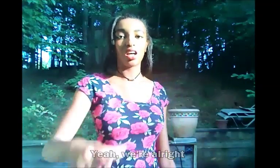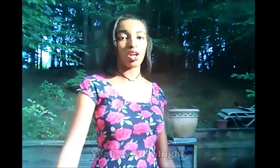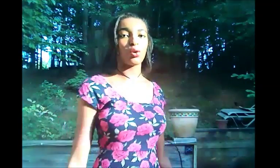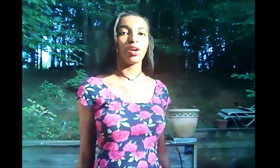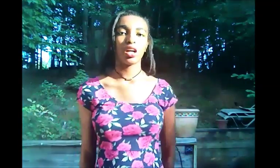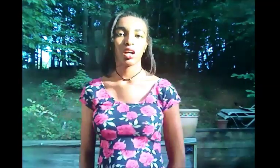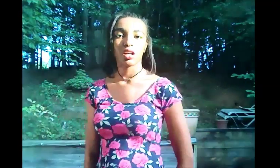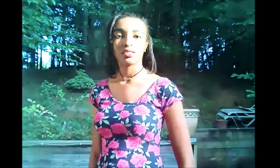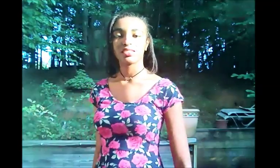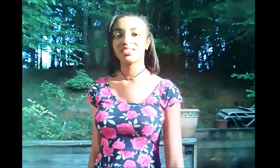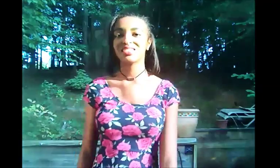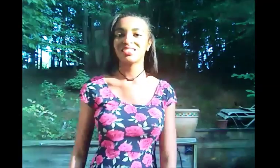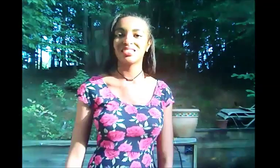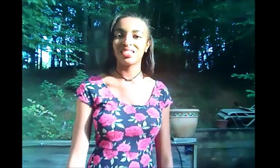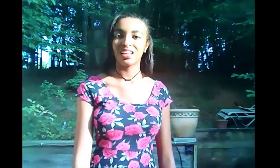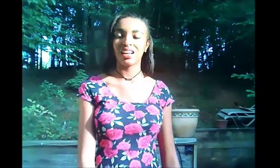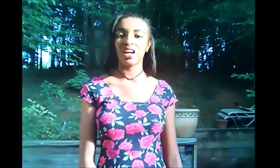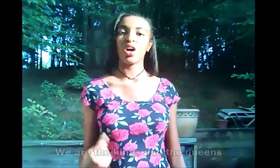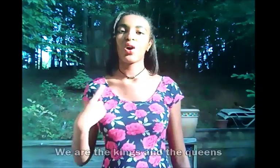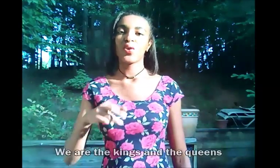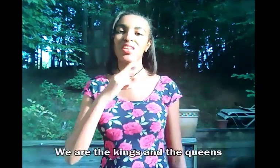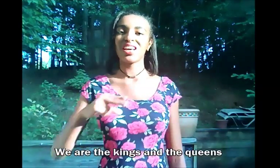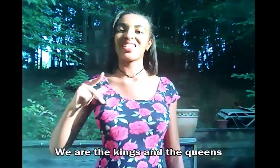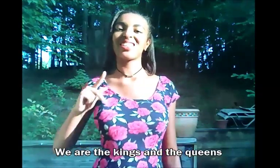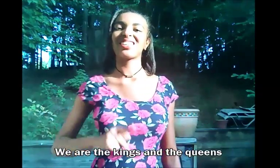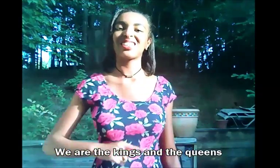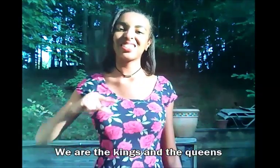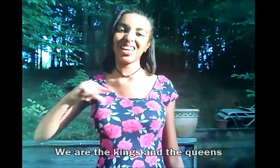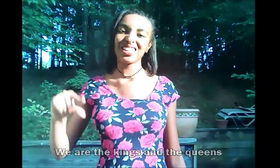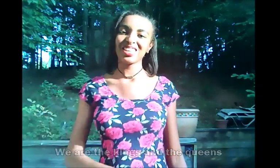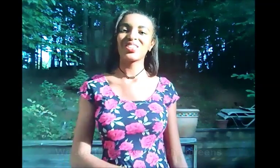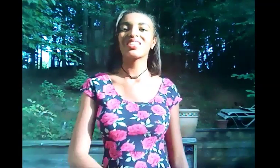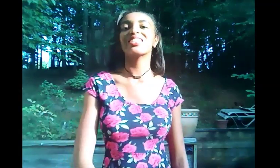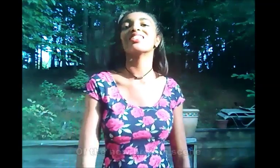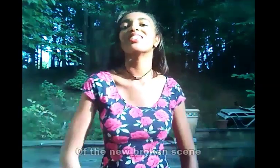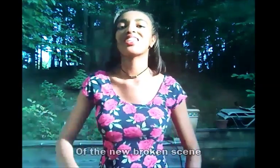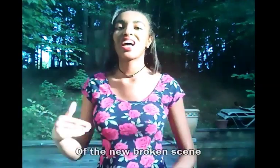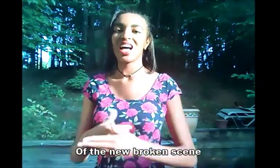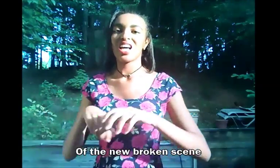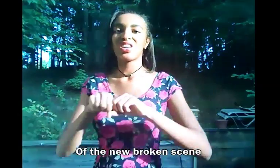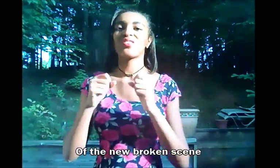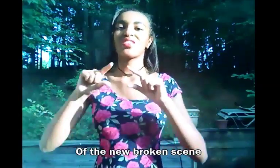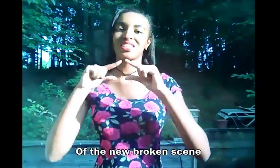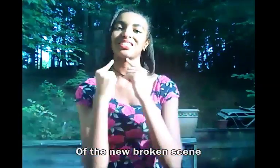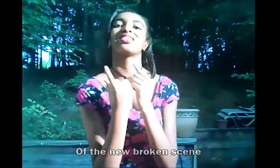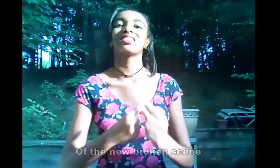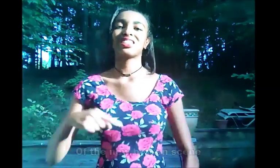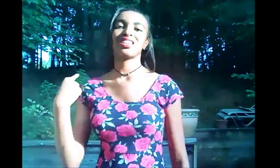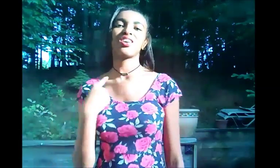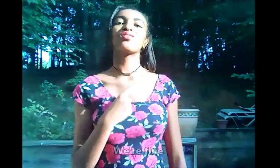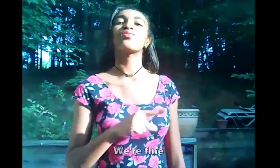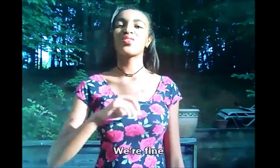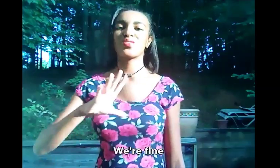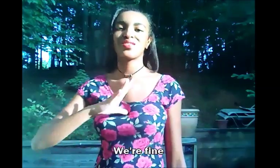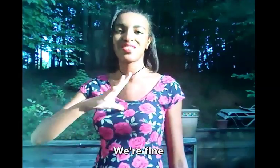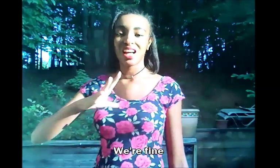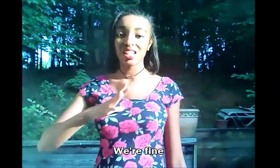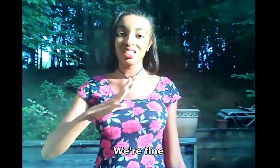kings and the queens of the new broken scene we're alright yeah alright